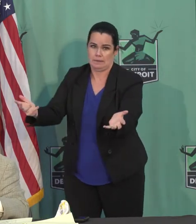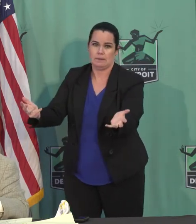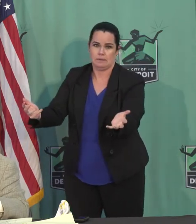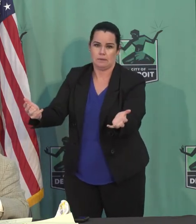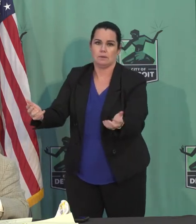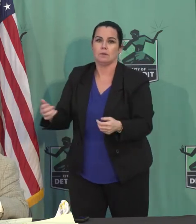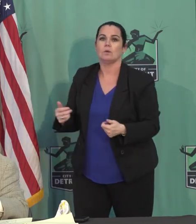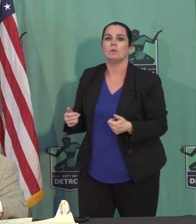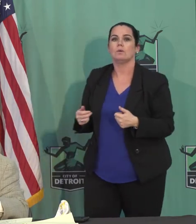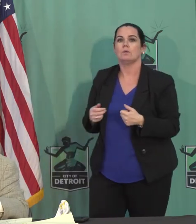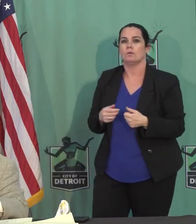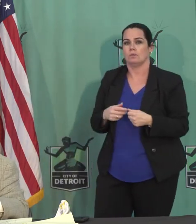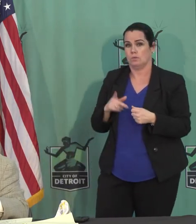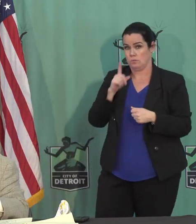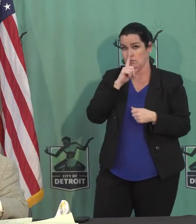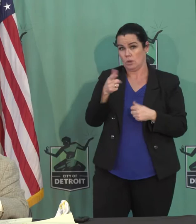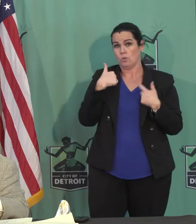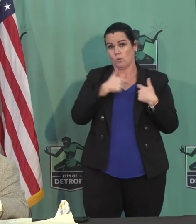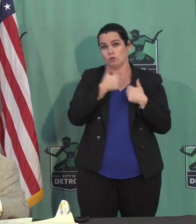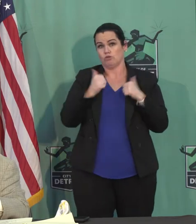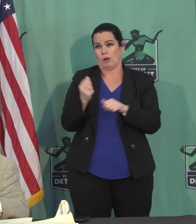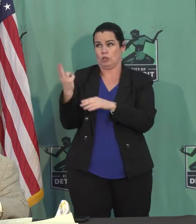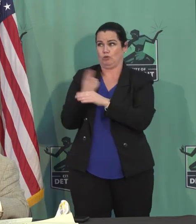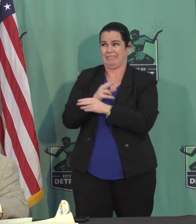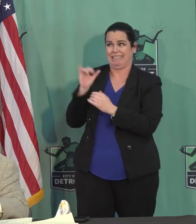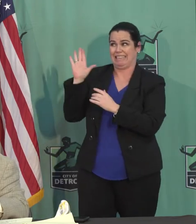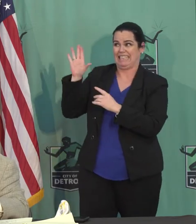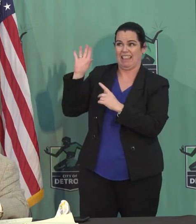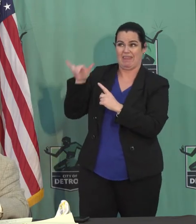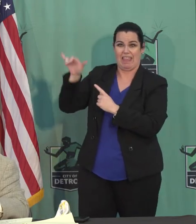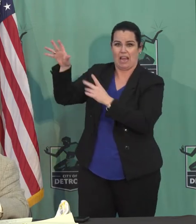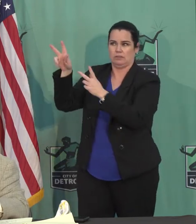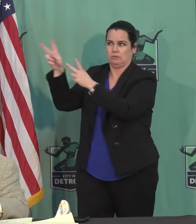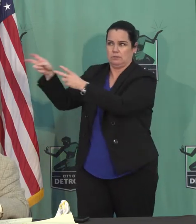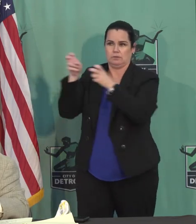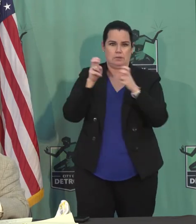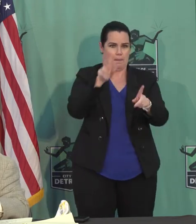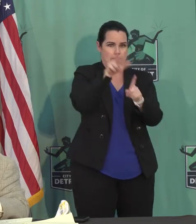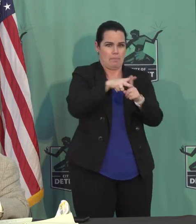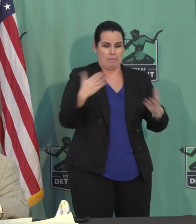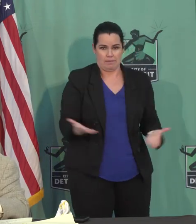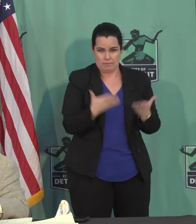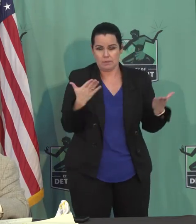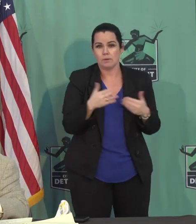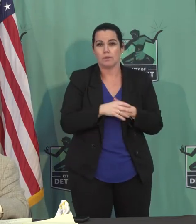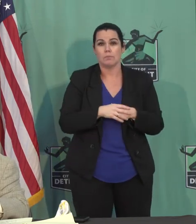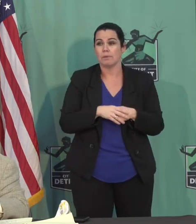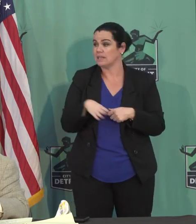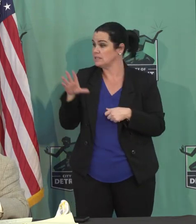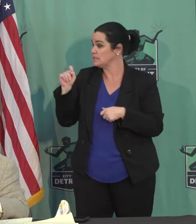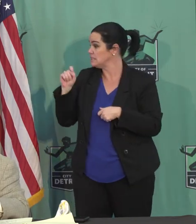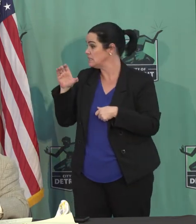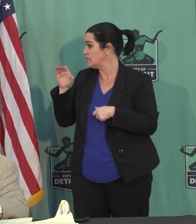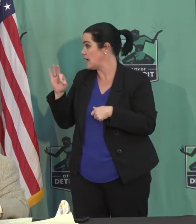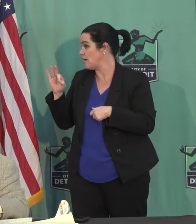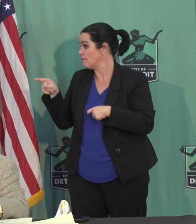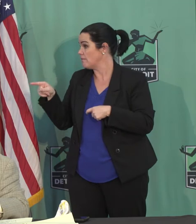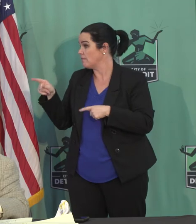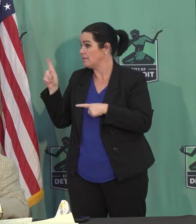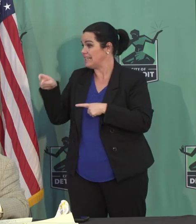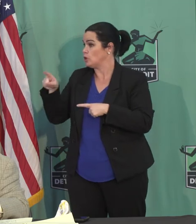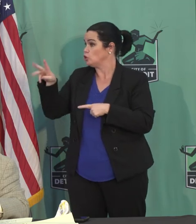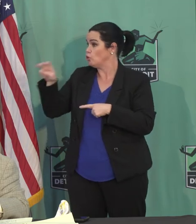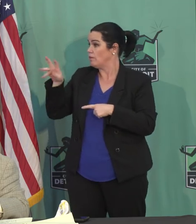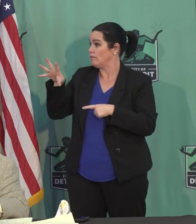to change those strategies. But whether the TCF Center needs 250 beds or 1,000